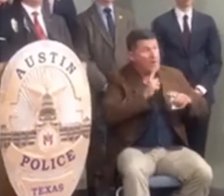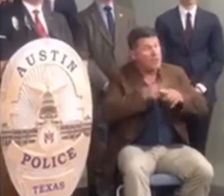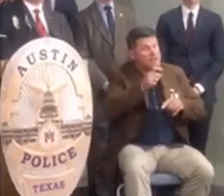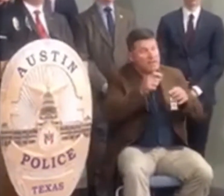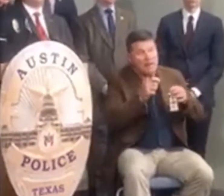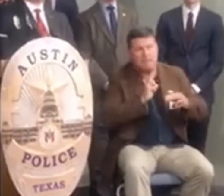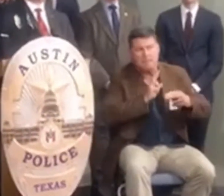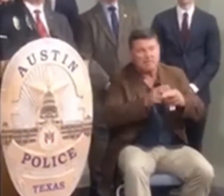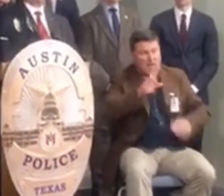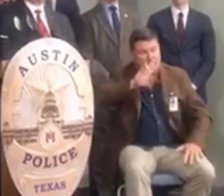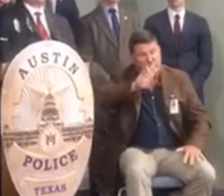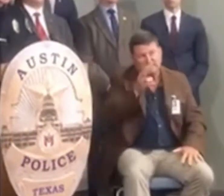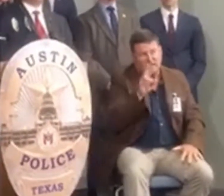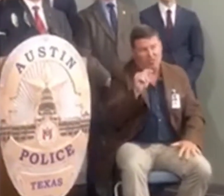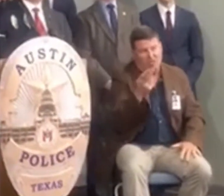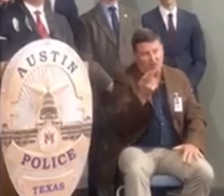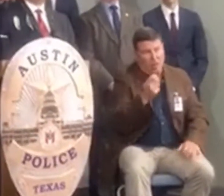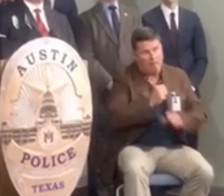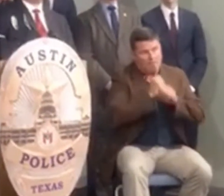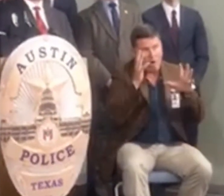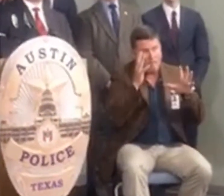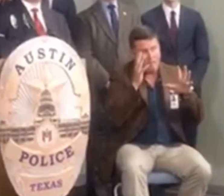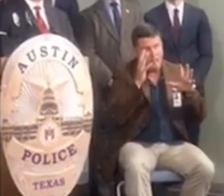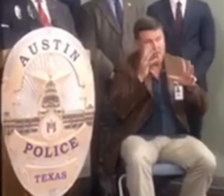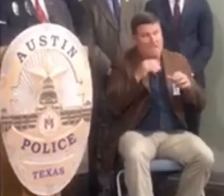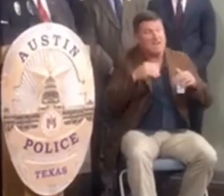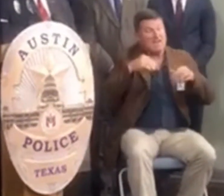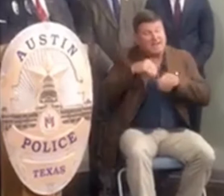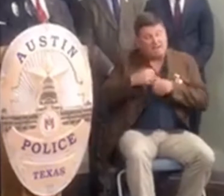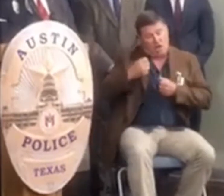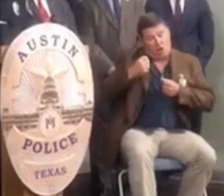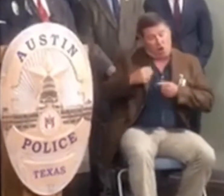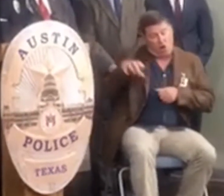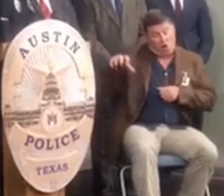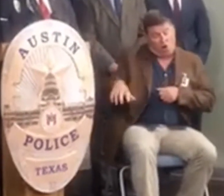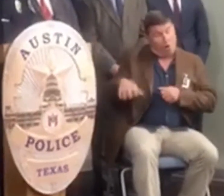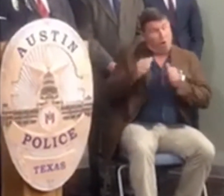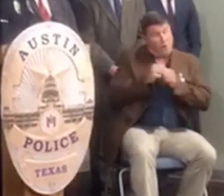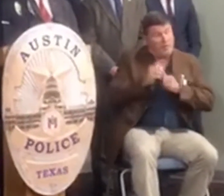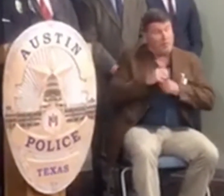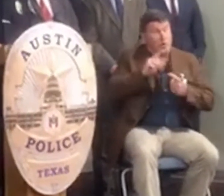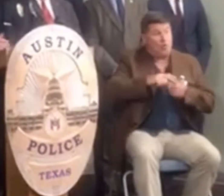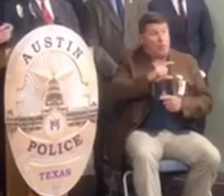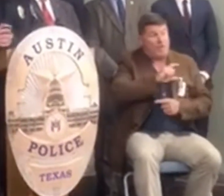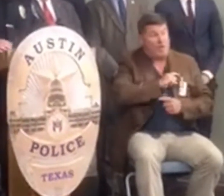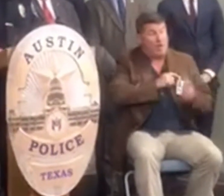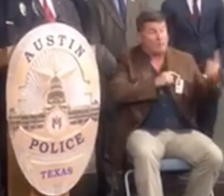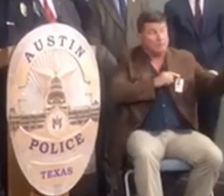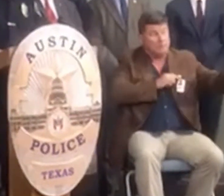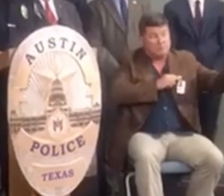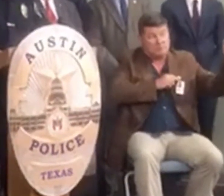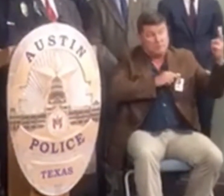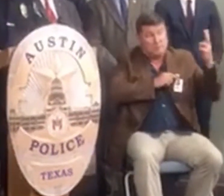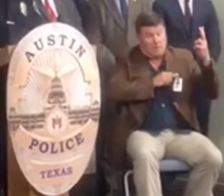that being the one he had on him early this morning that he detonated as our officers approached causing the explosion and the ultimate